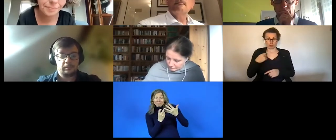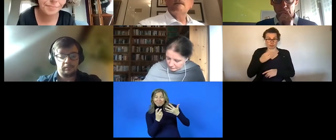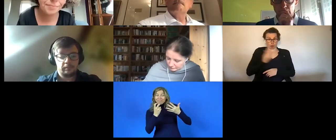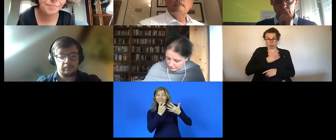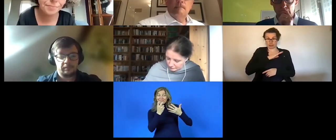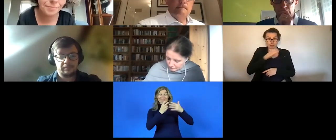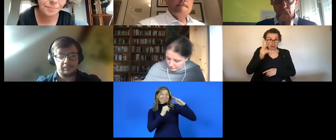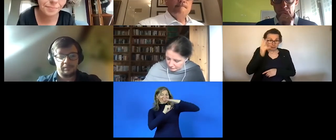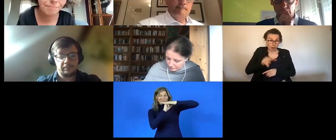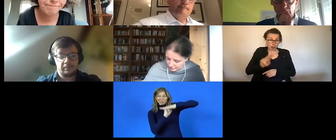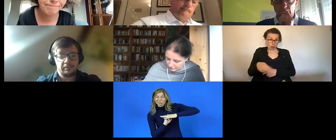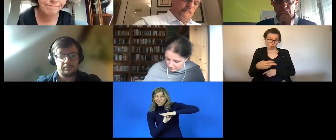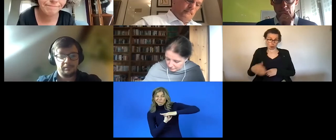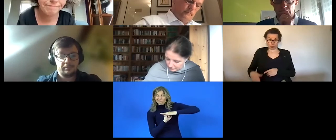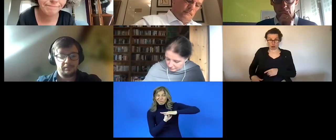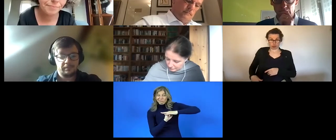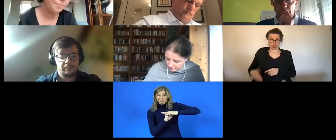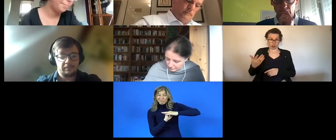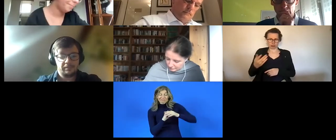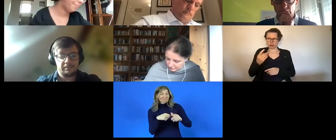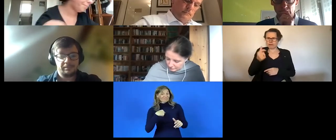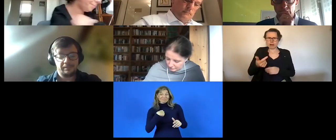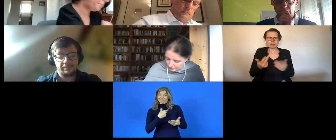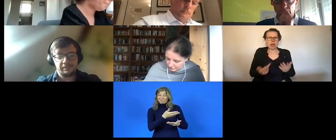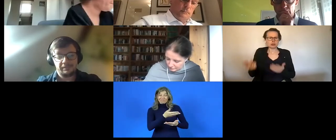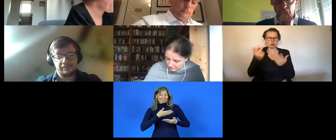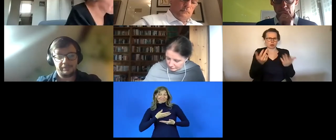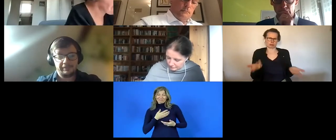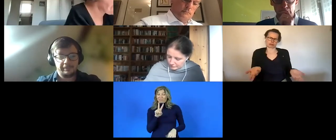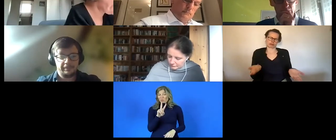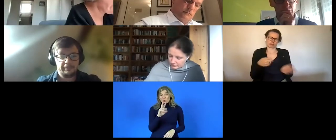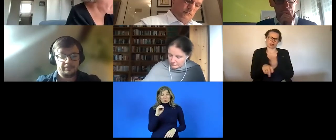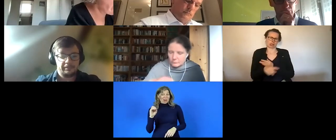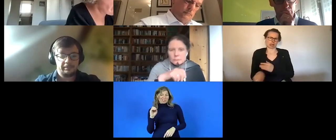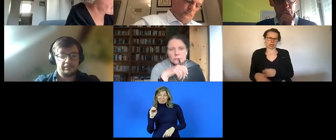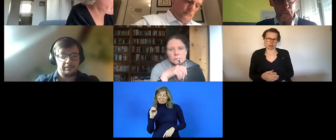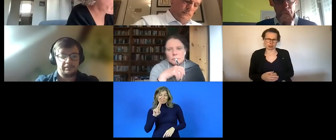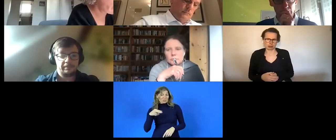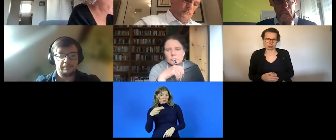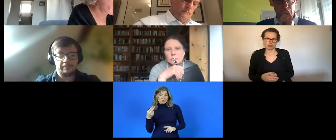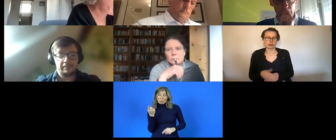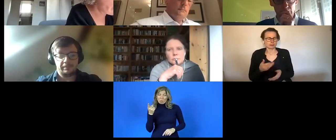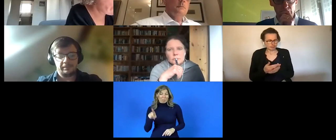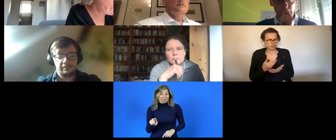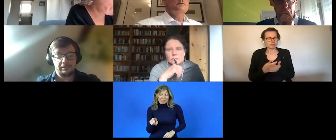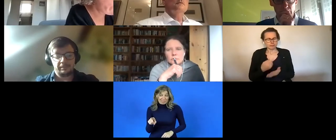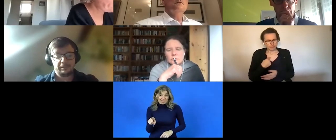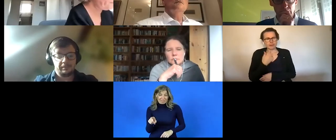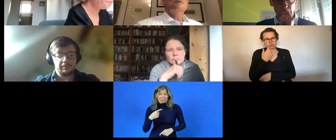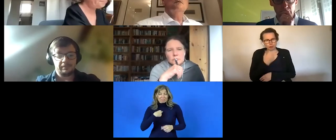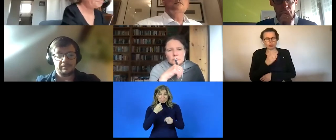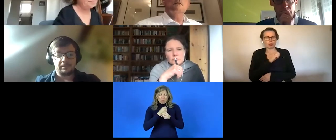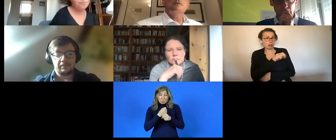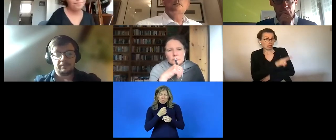i don't even receive 200 euros uh a month for working almost